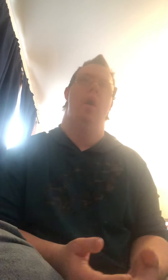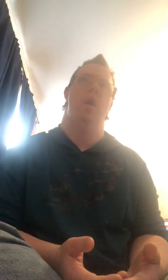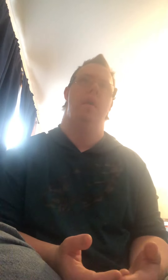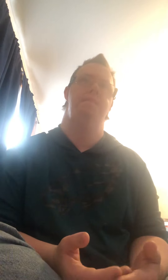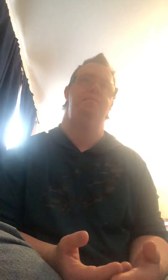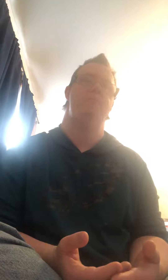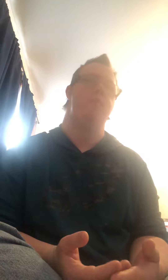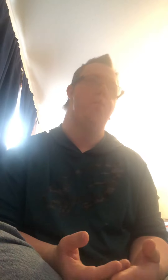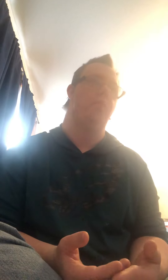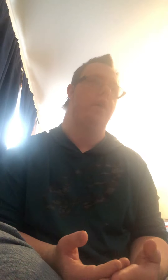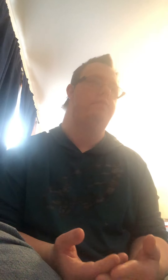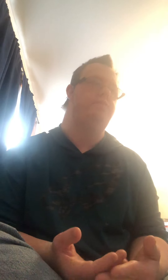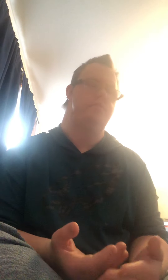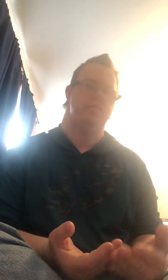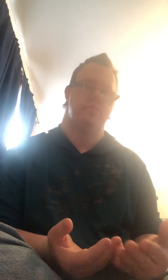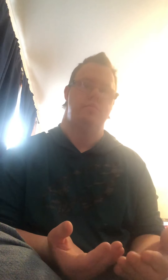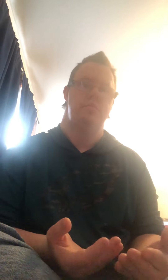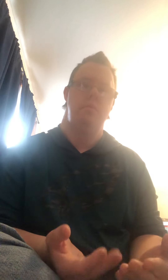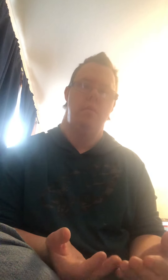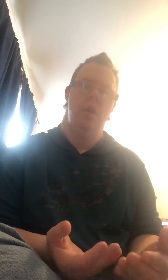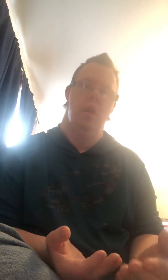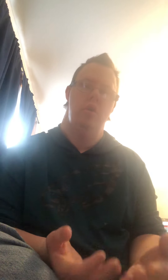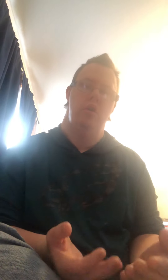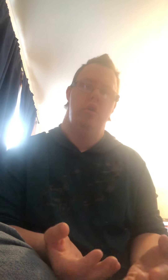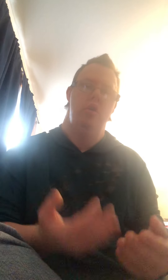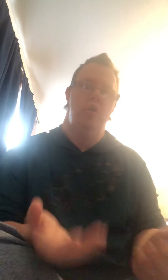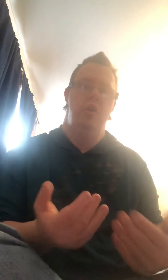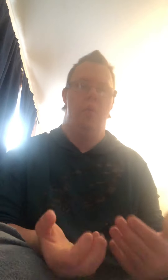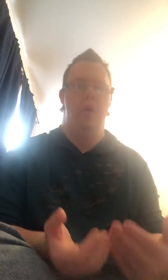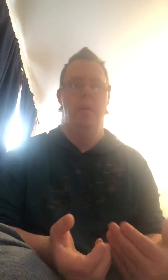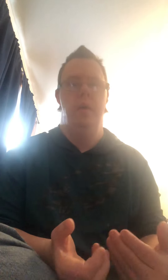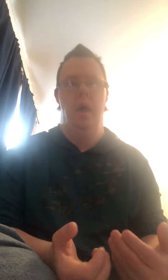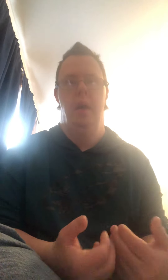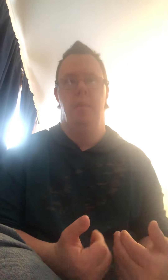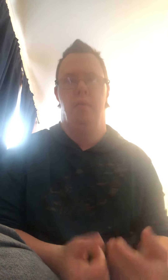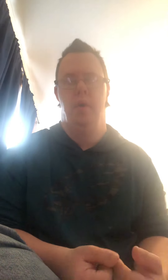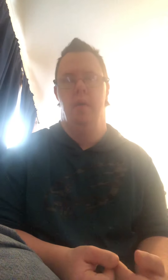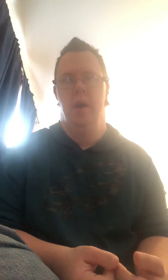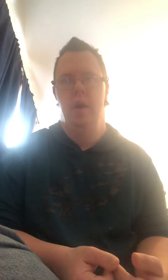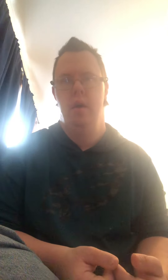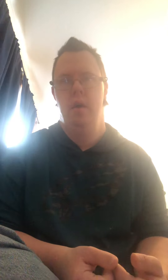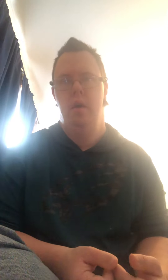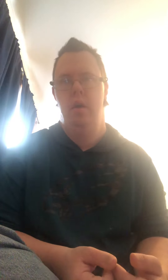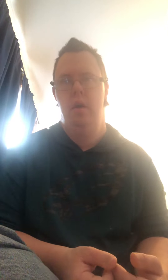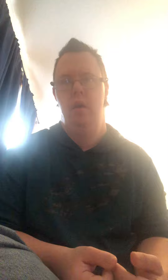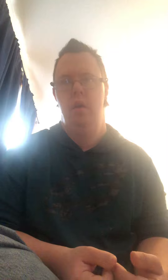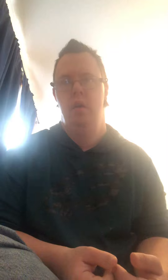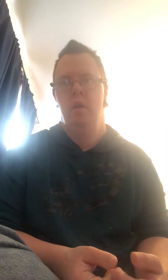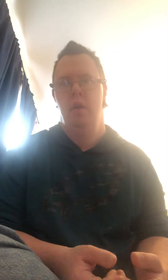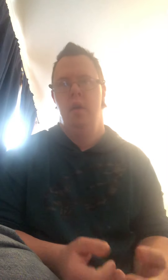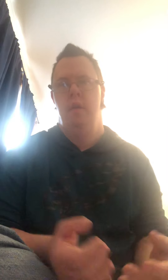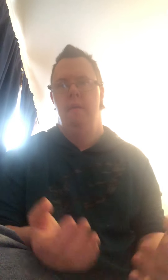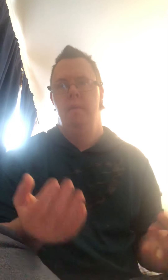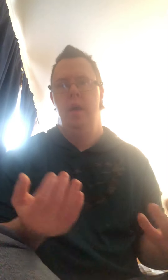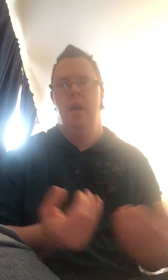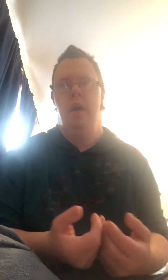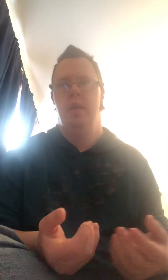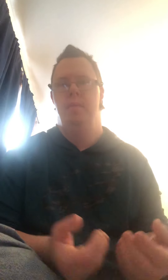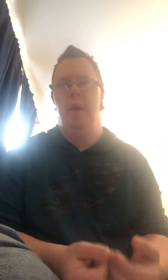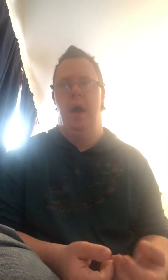you know where I'm getting that point right it is bad